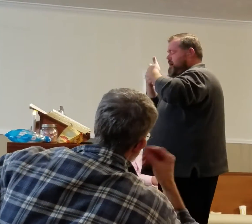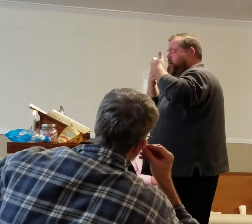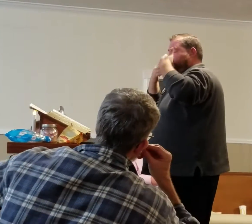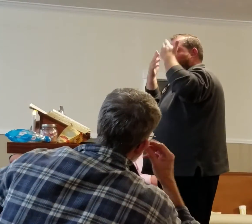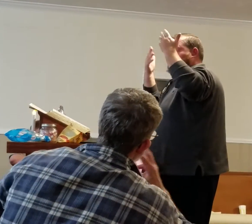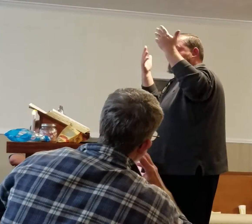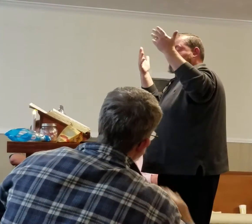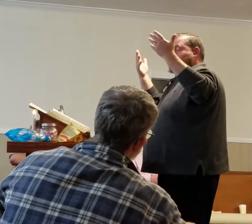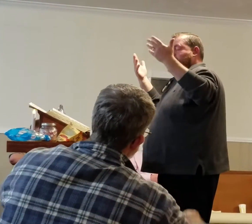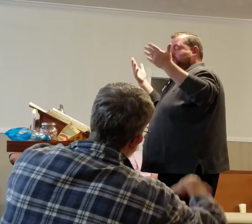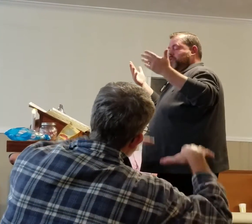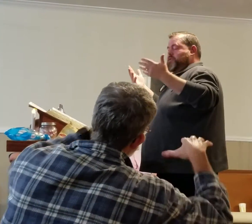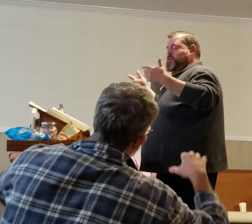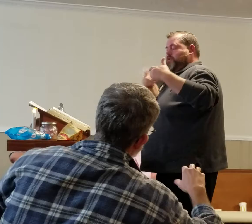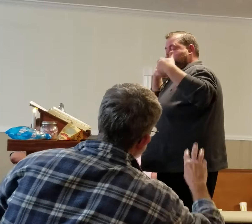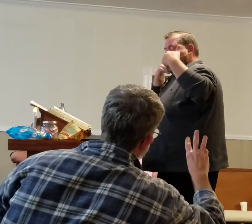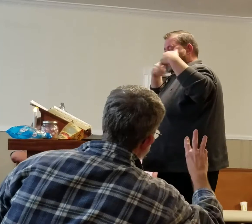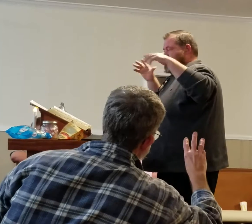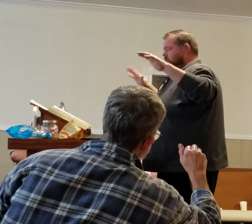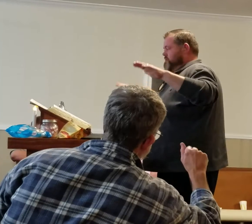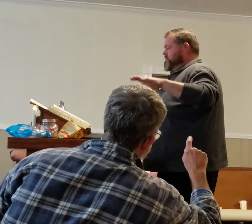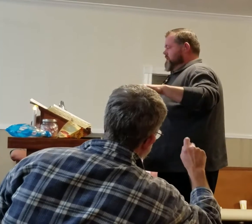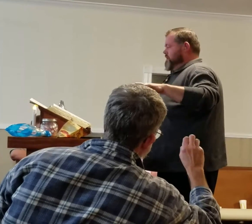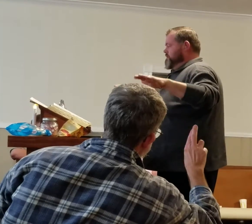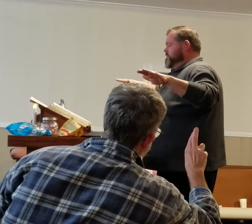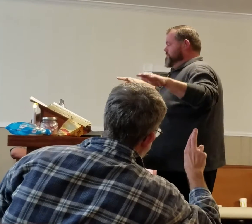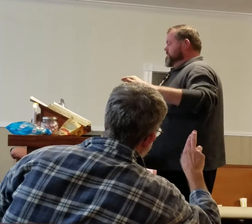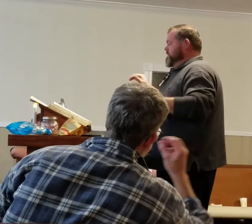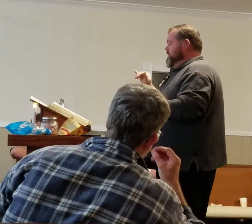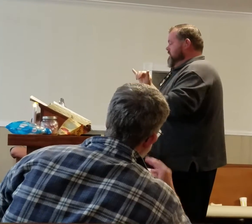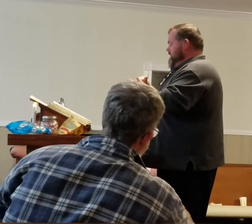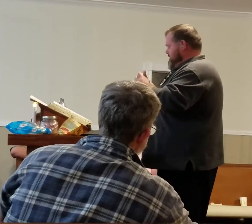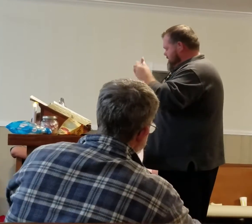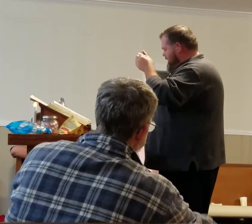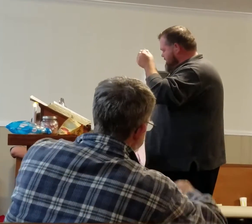how sweet the sound, the